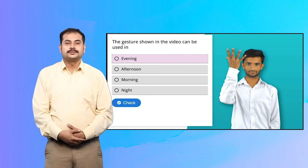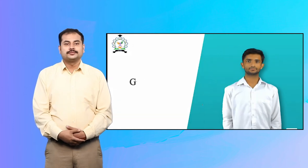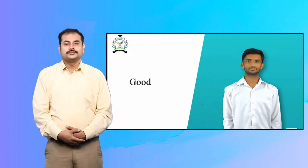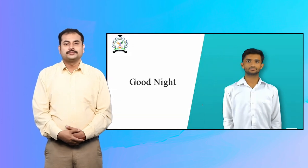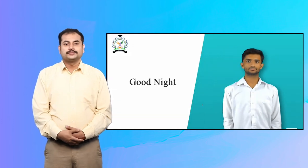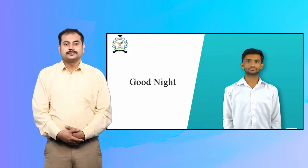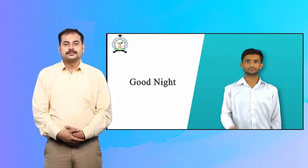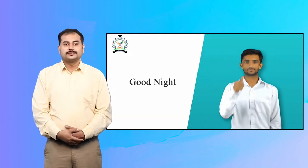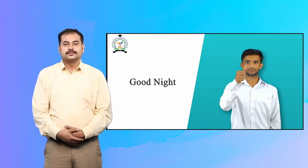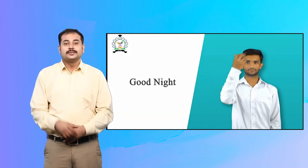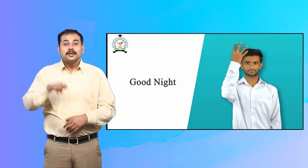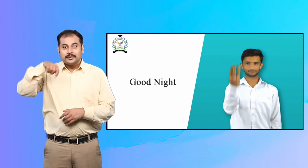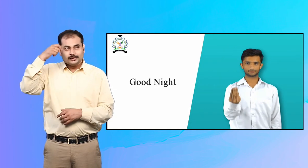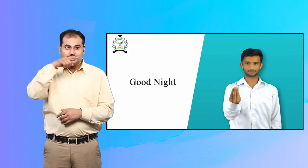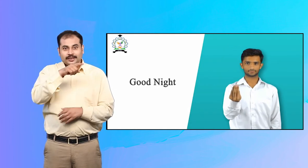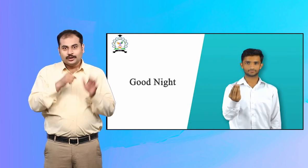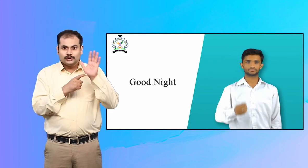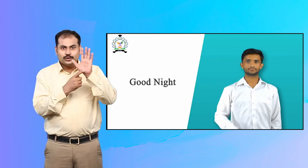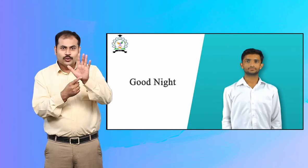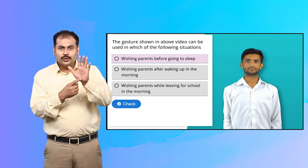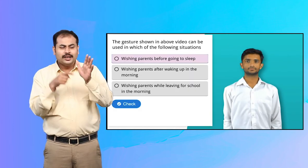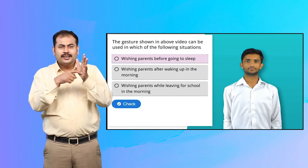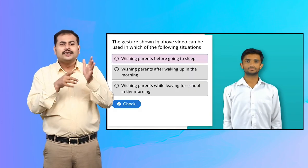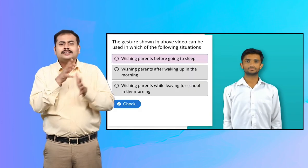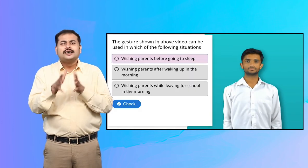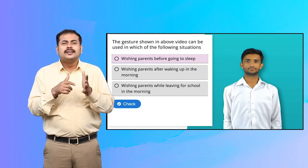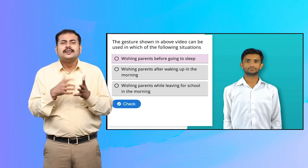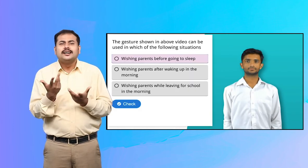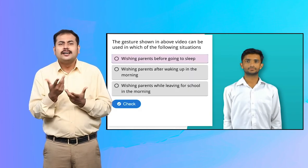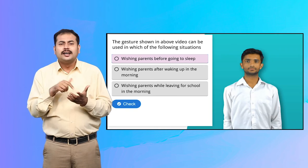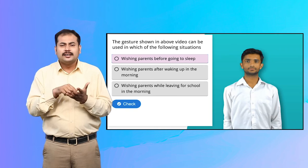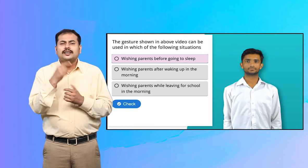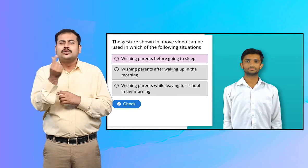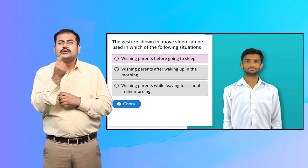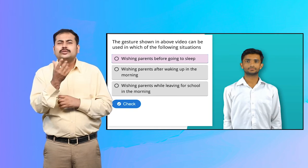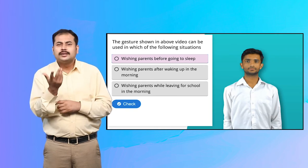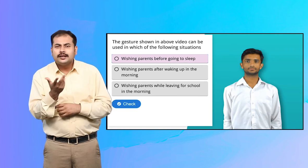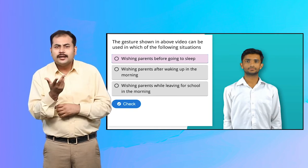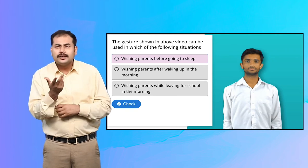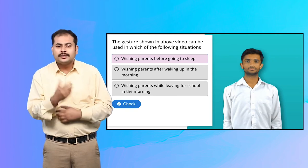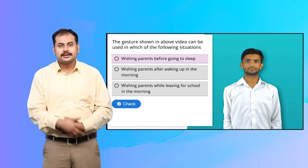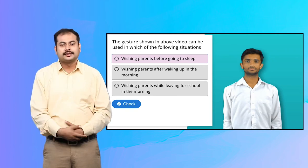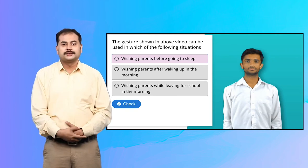8. The gesture shown in the video can be used in which of the following situations? 7.